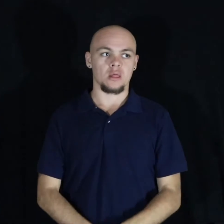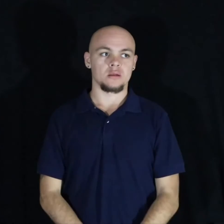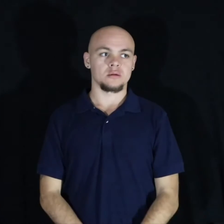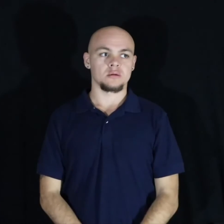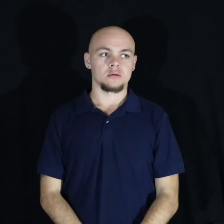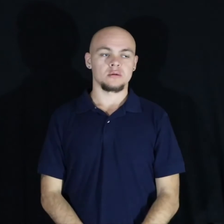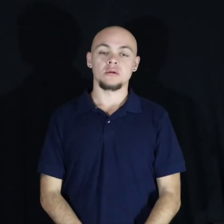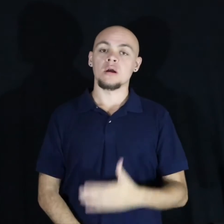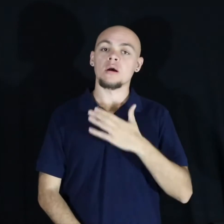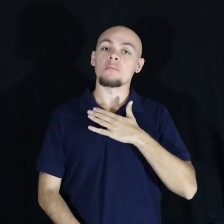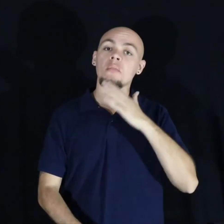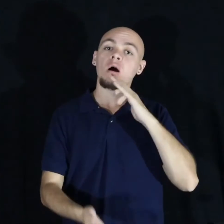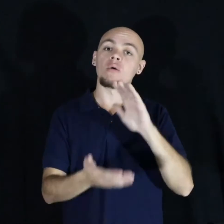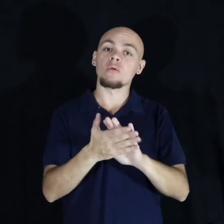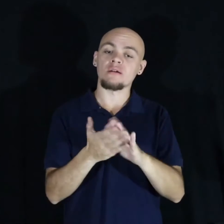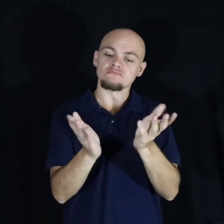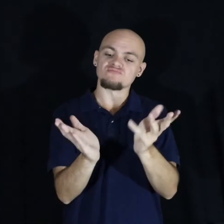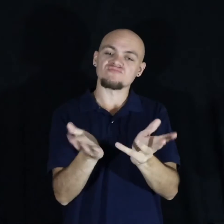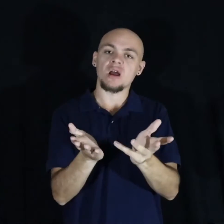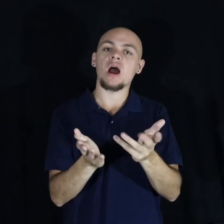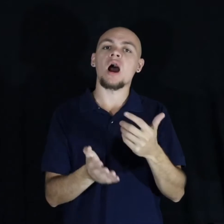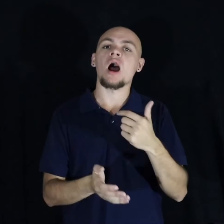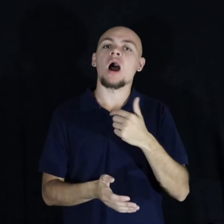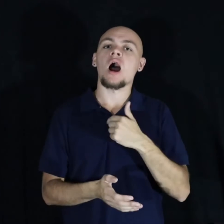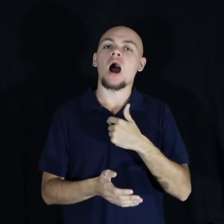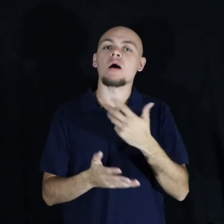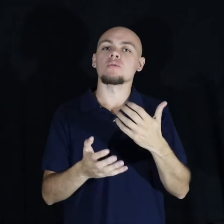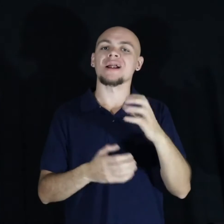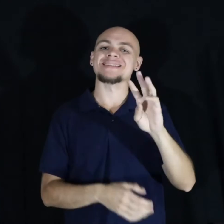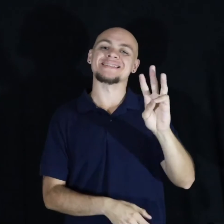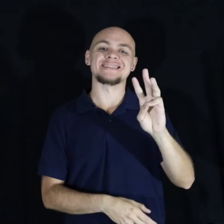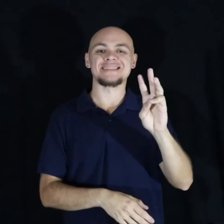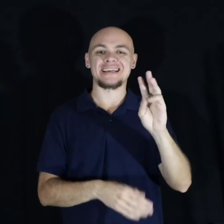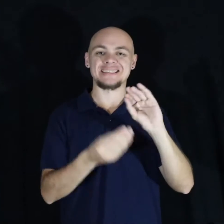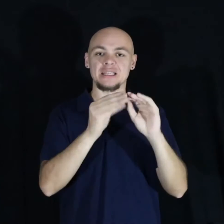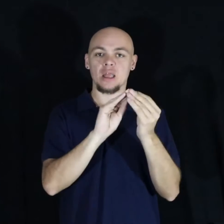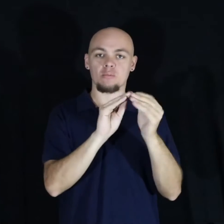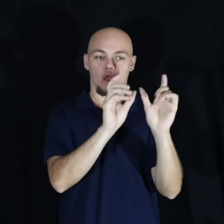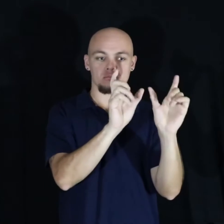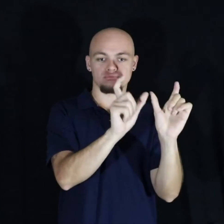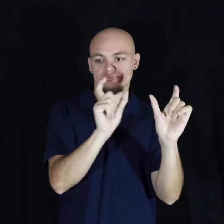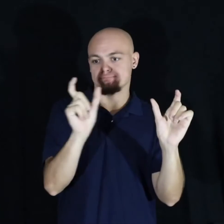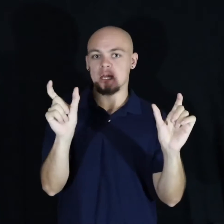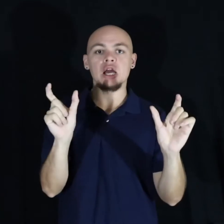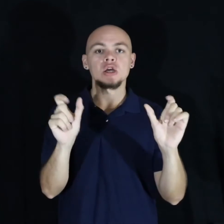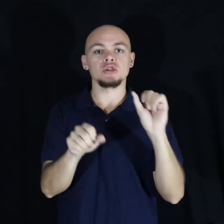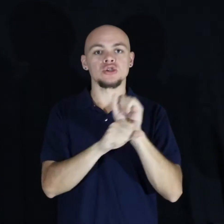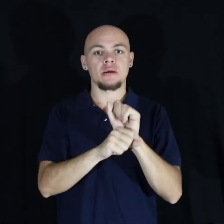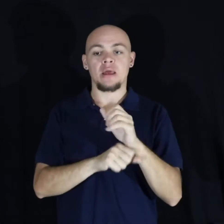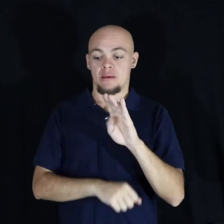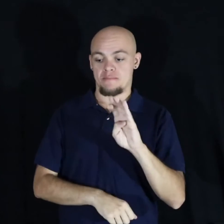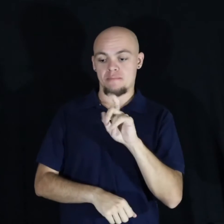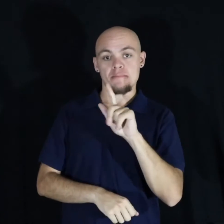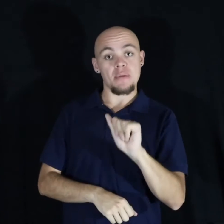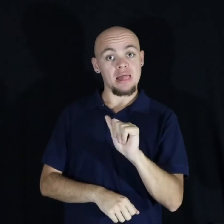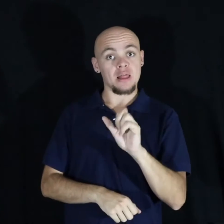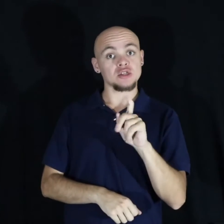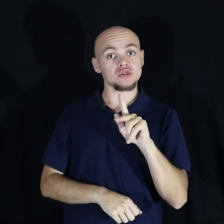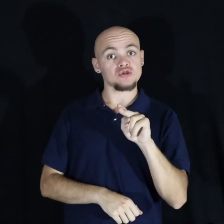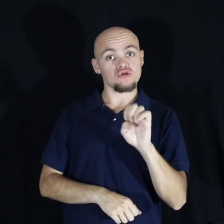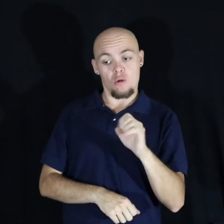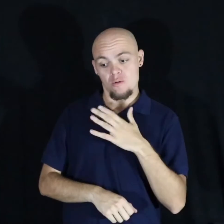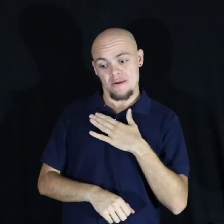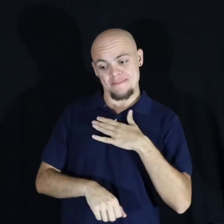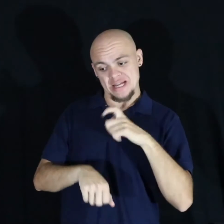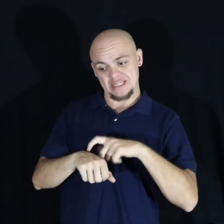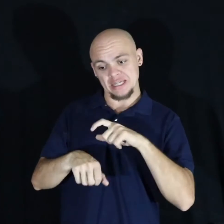I talked to my wife. I'm like, listen, I want to quit the Six for your job because I'm trying to give Bella Sloan all of my time. I'm trying to give my business all of